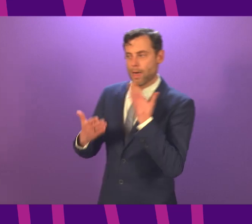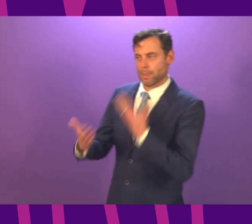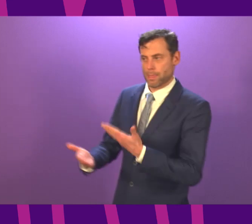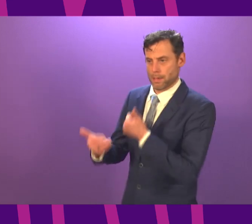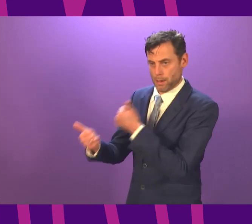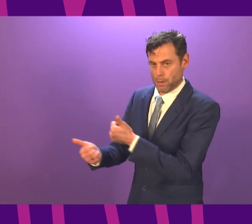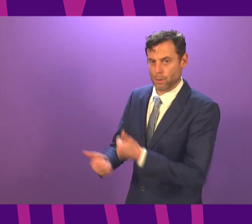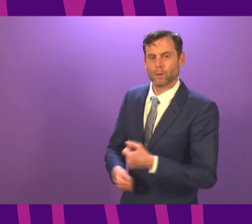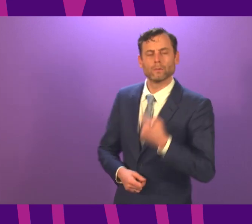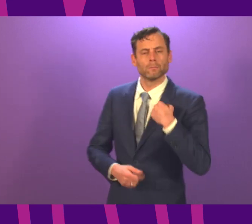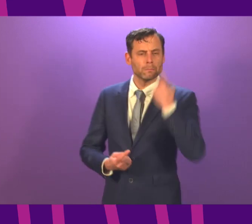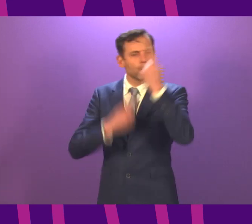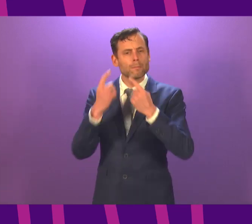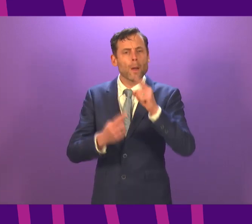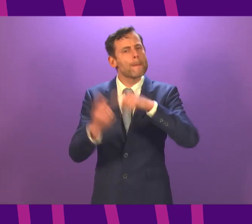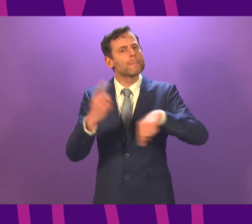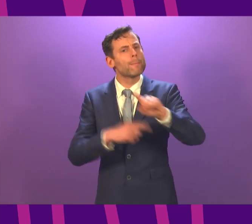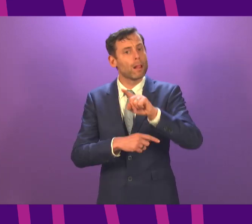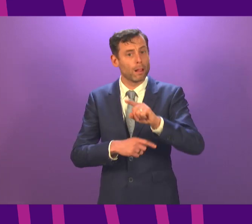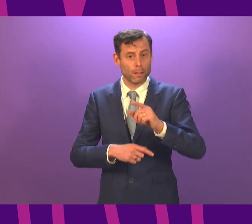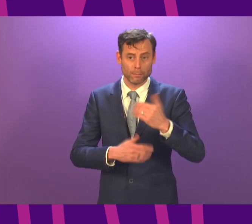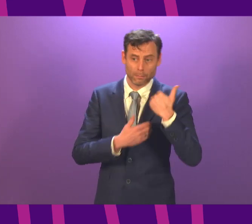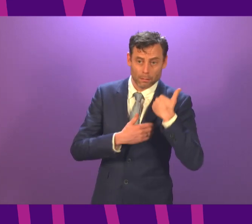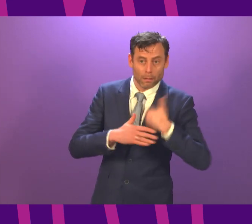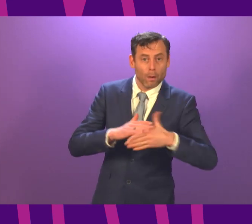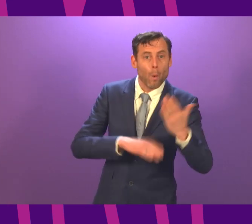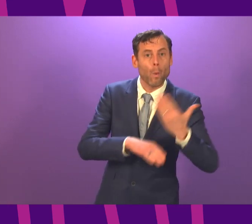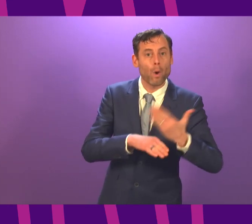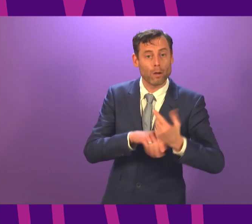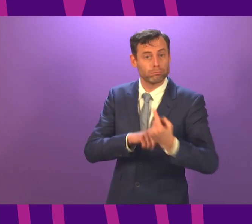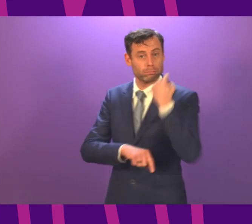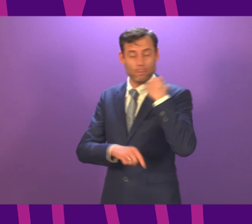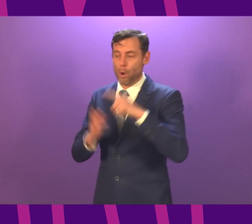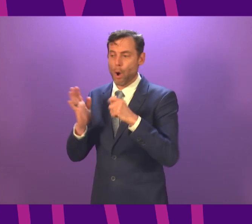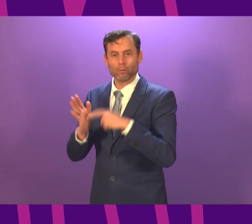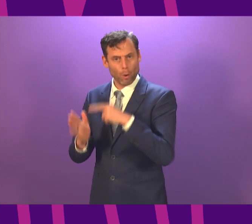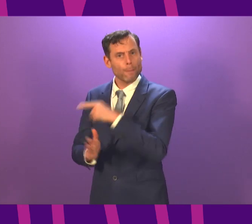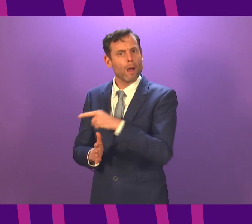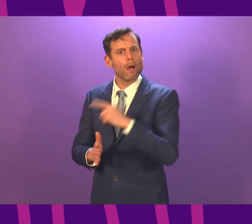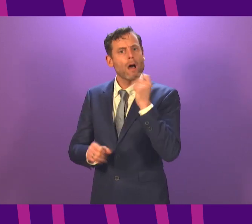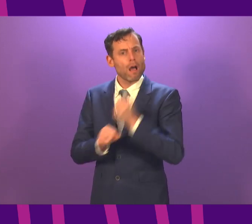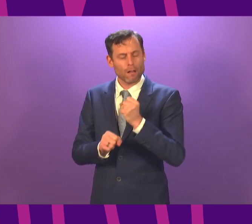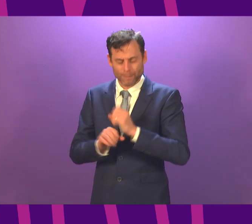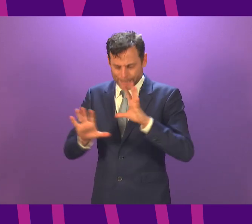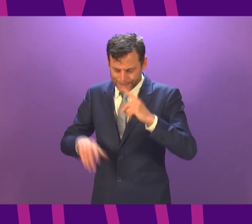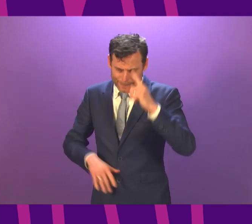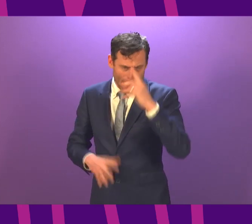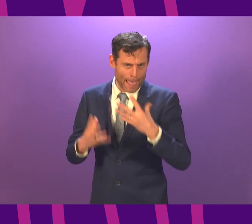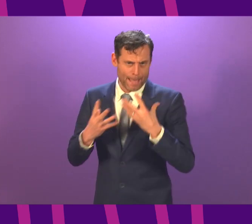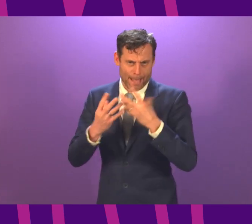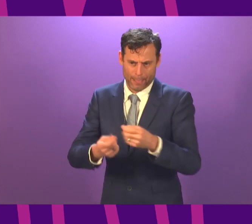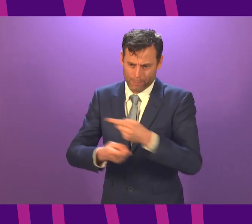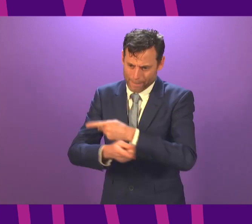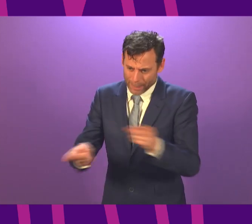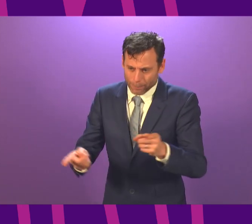support for working people. In October, the government promised to protect low-income workers from financial hardship should they be